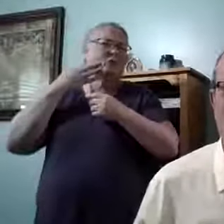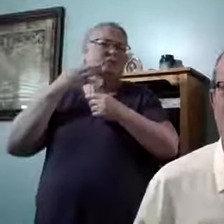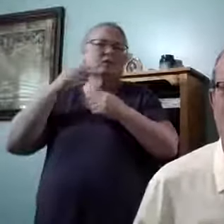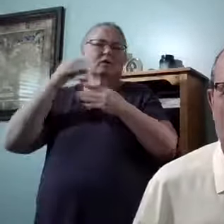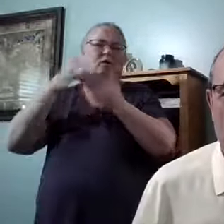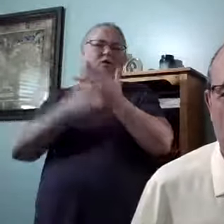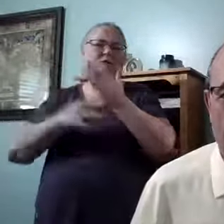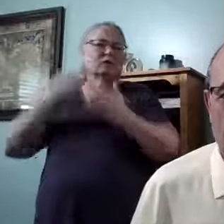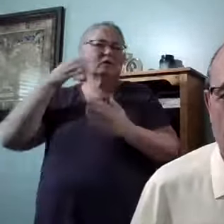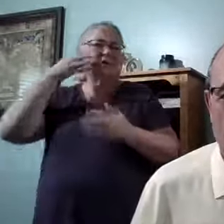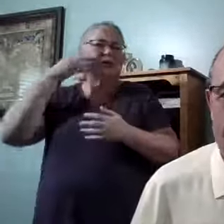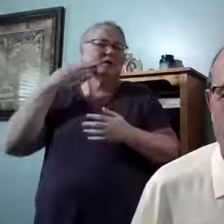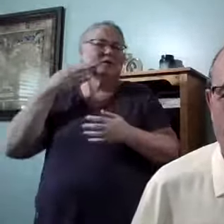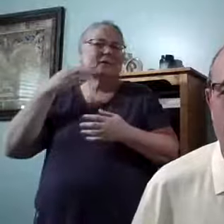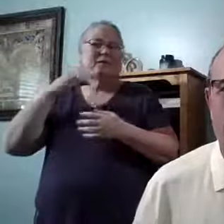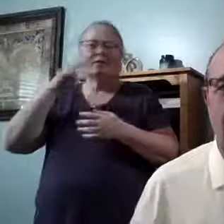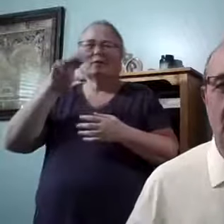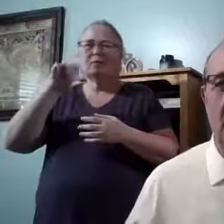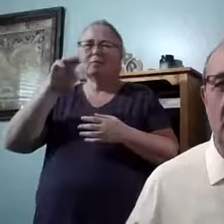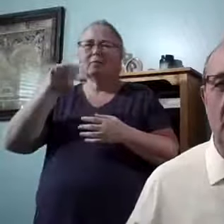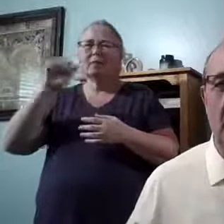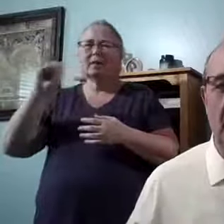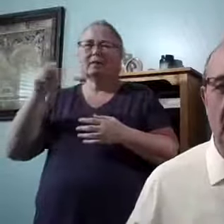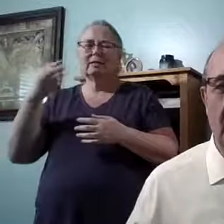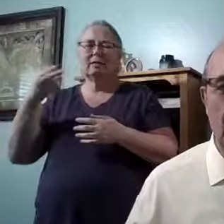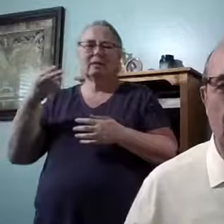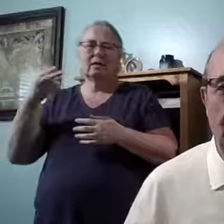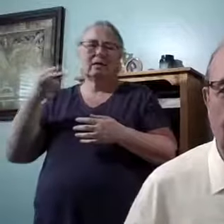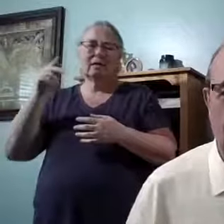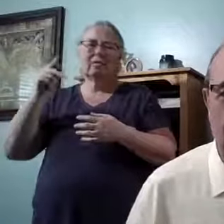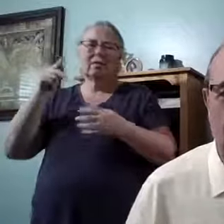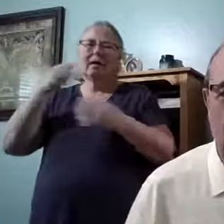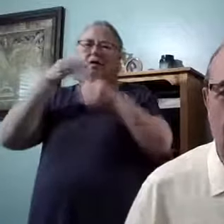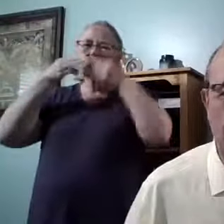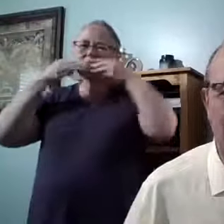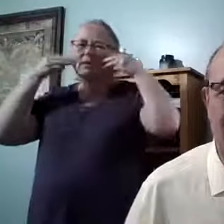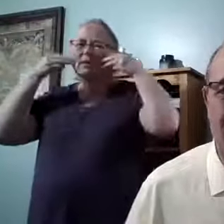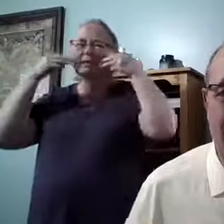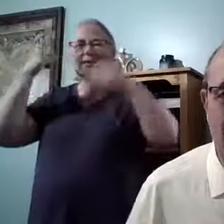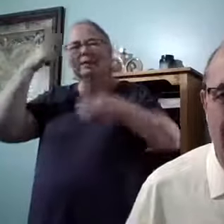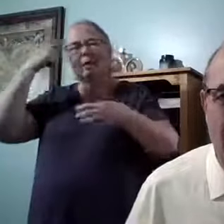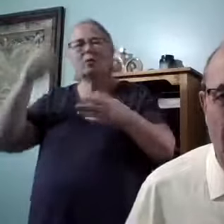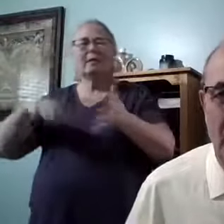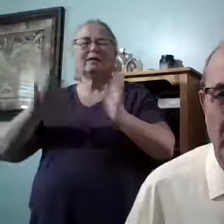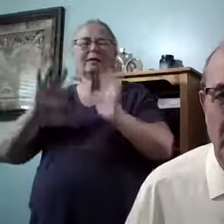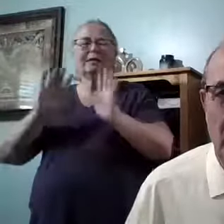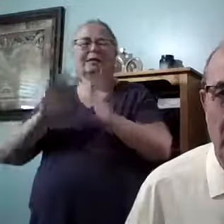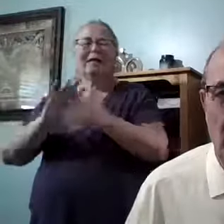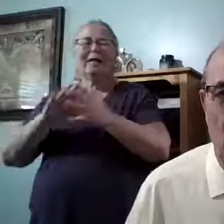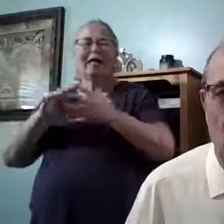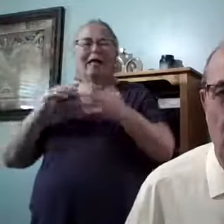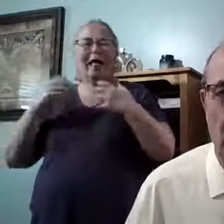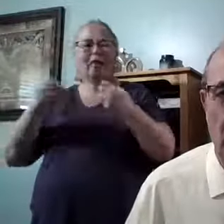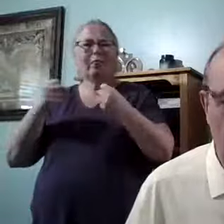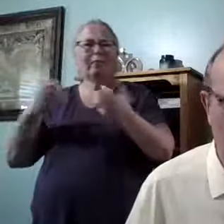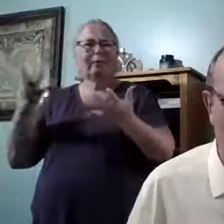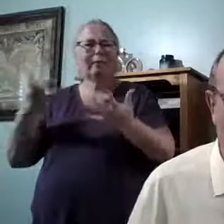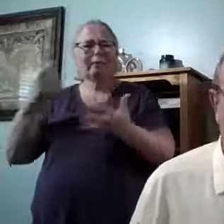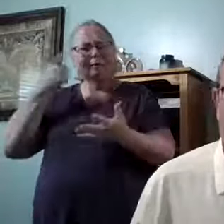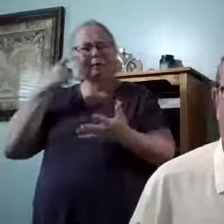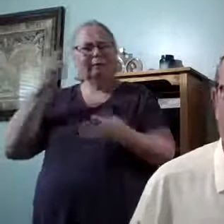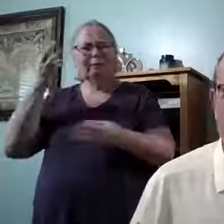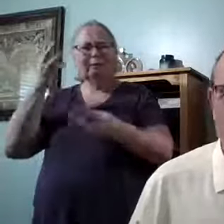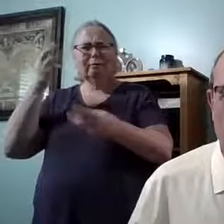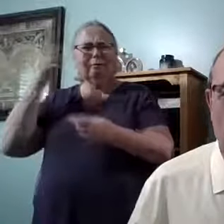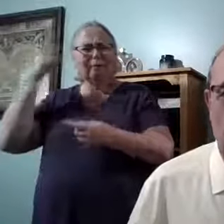on the outside of his mask thinking that's going to be the healthiest thing to do. I'm thinking there's a lot of crazy people in our world. You know,